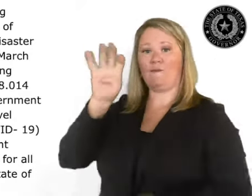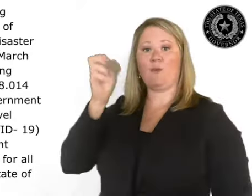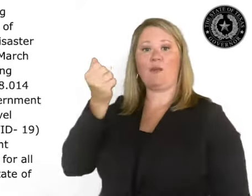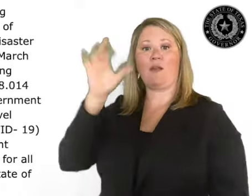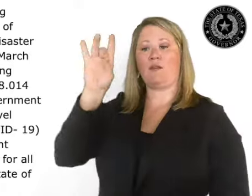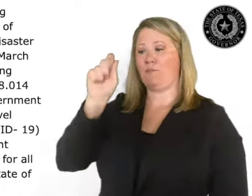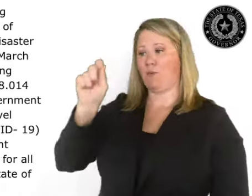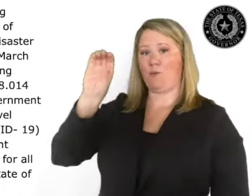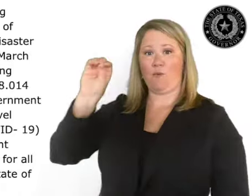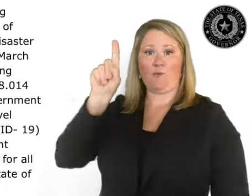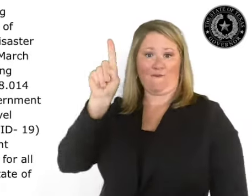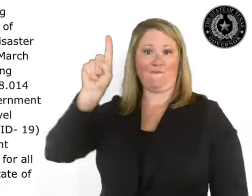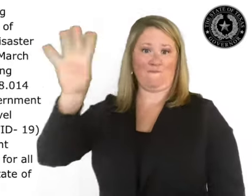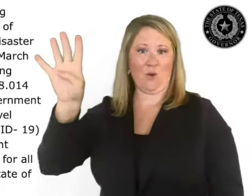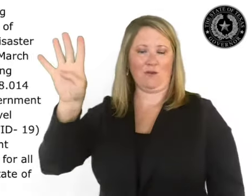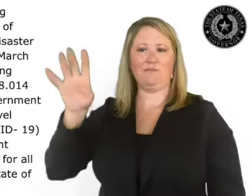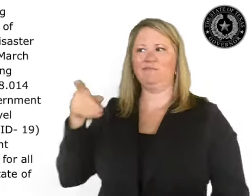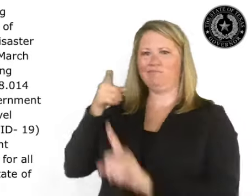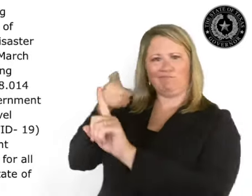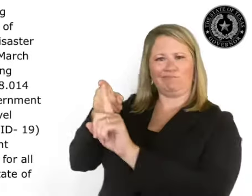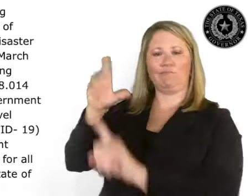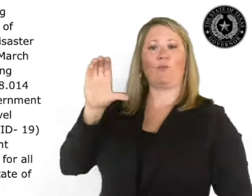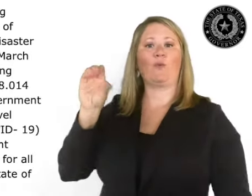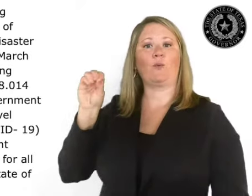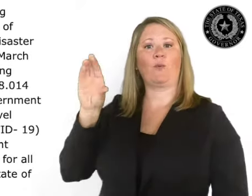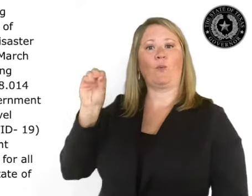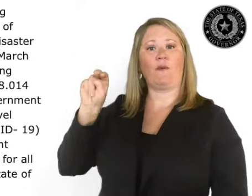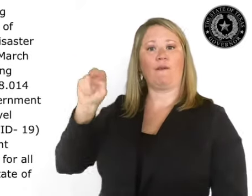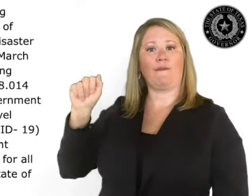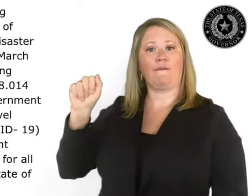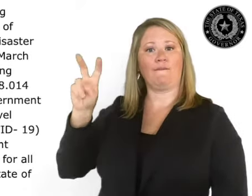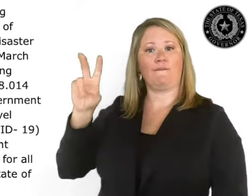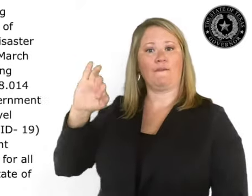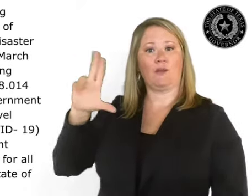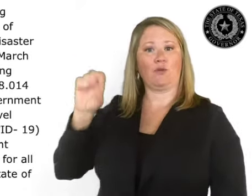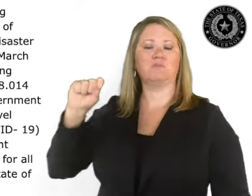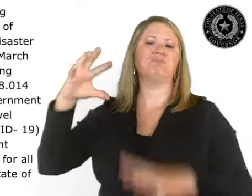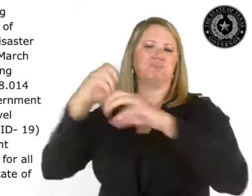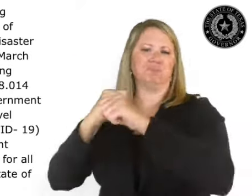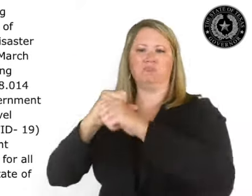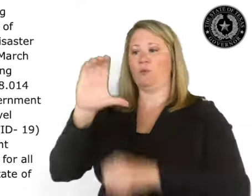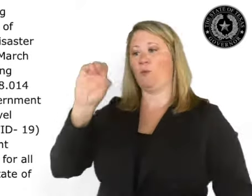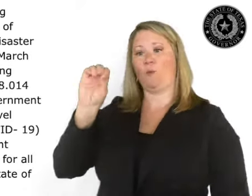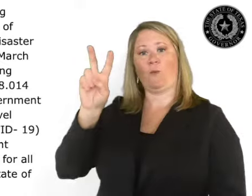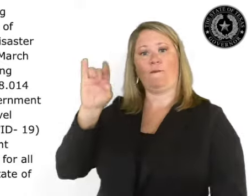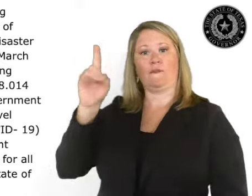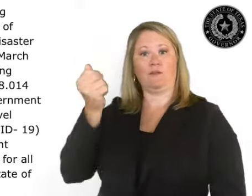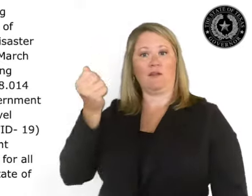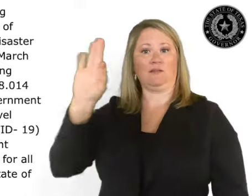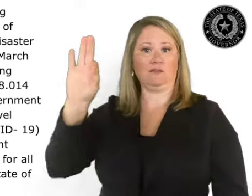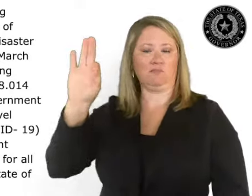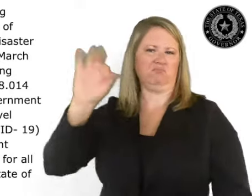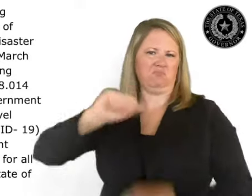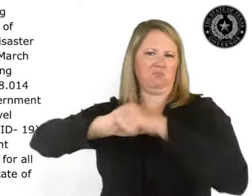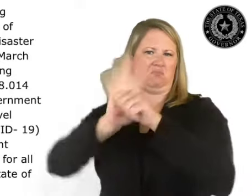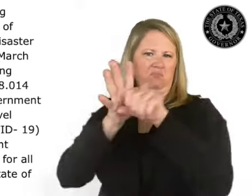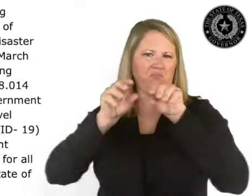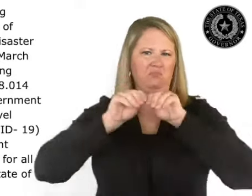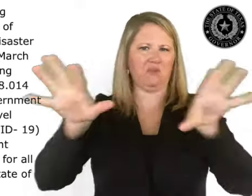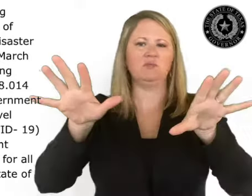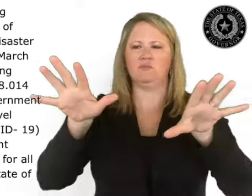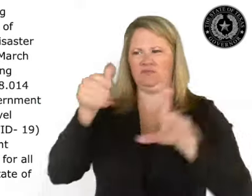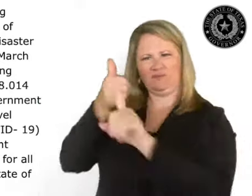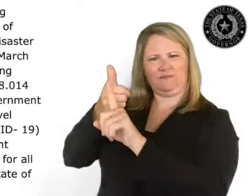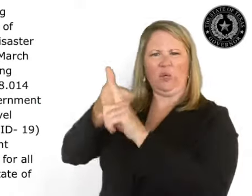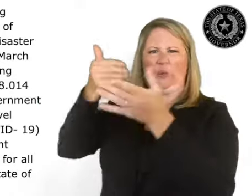novel coronavirus poses an imminent threat of disaster for all counties in the state of Texas,